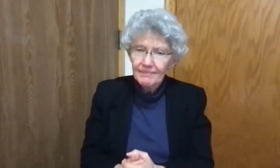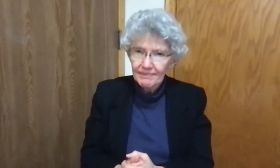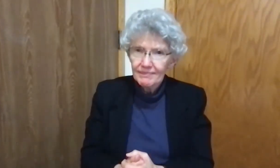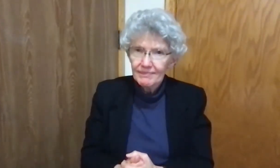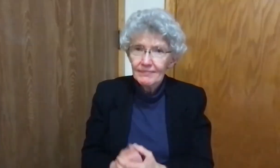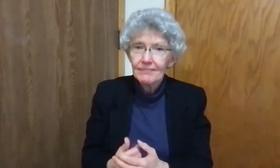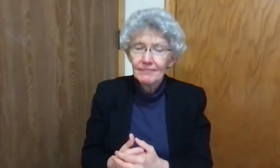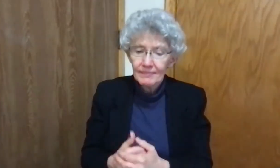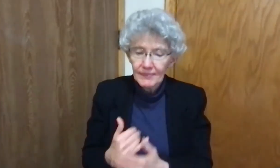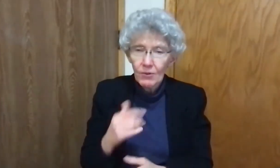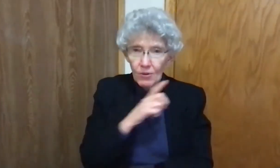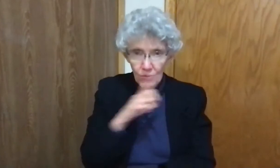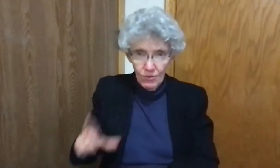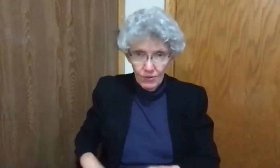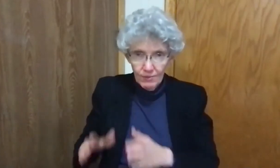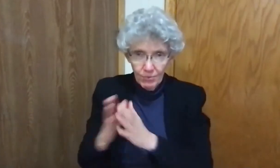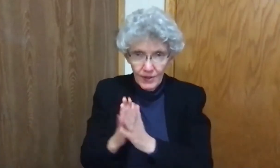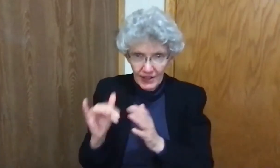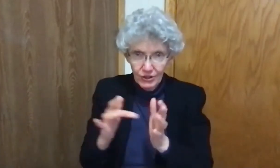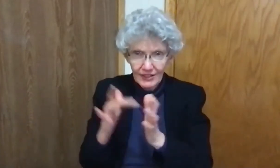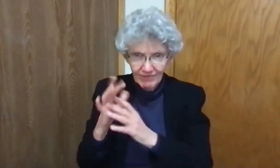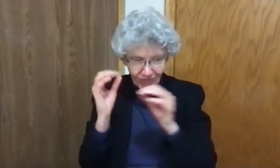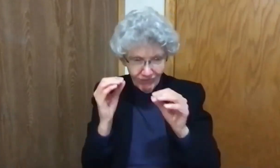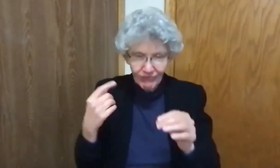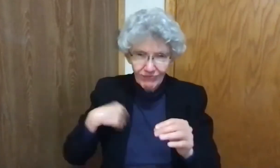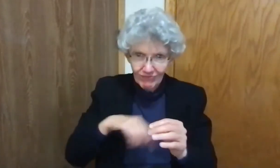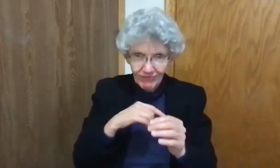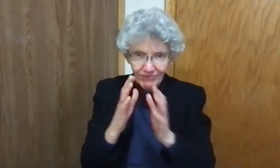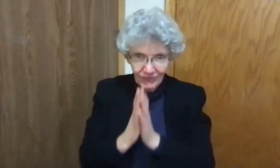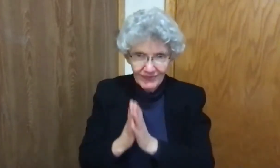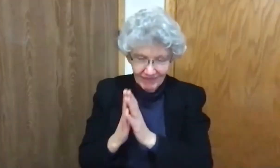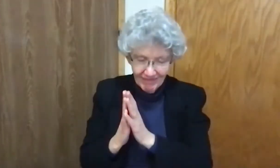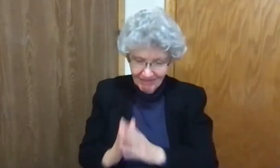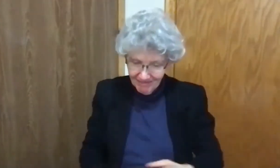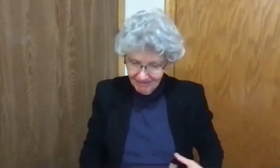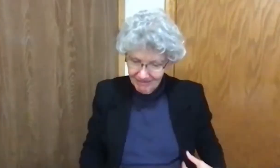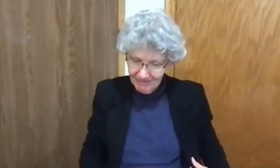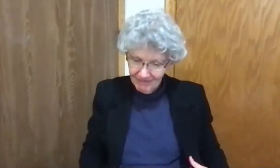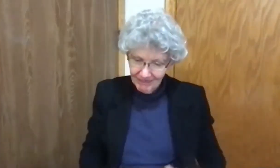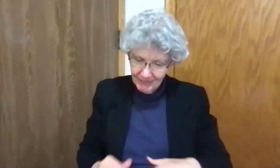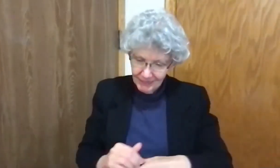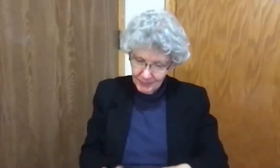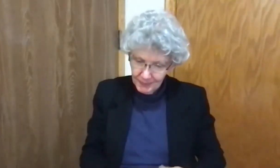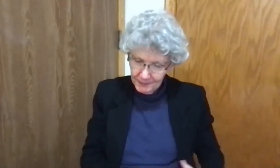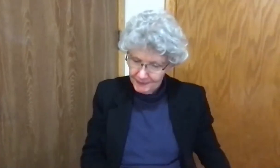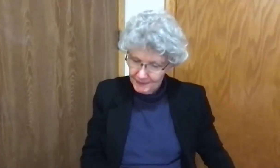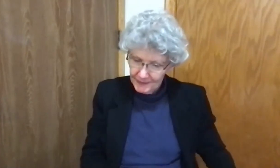And now let us pray as Jesus taught. Feel free to join us in sign language. This will not be spoken in English.